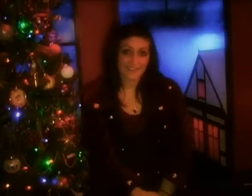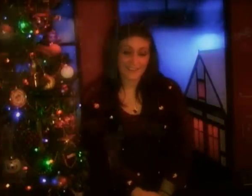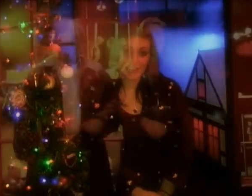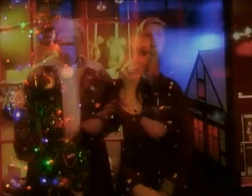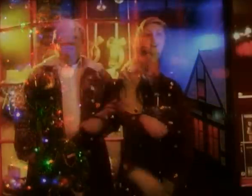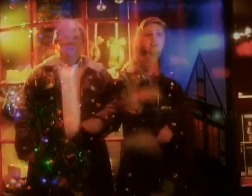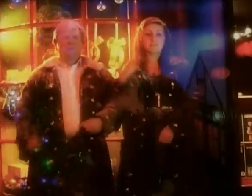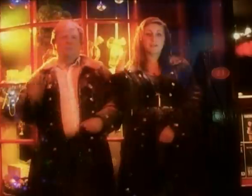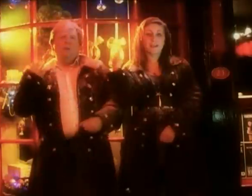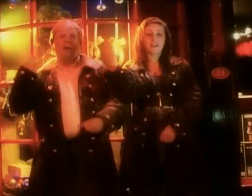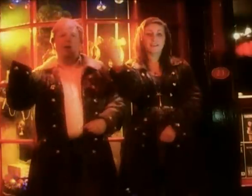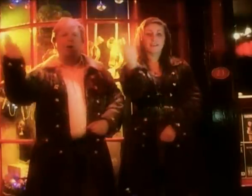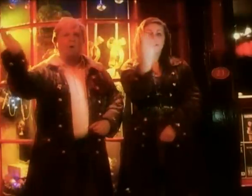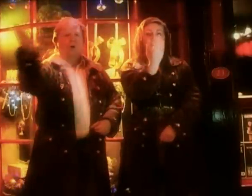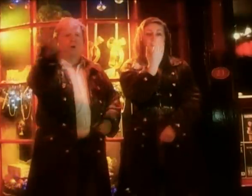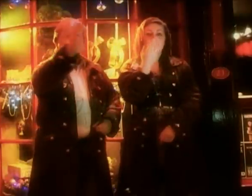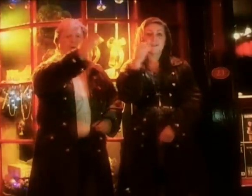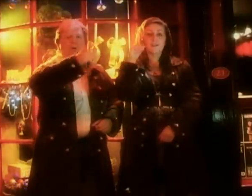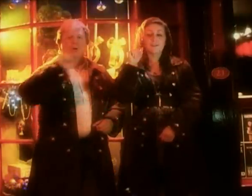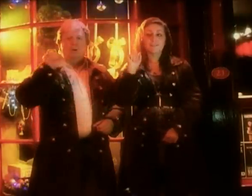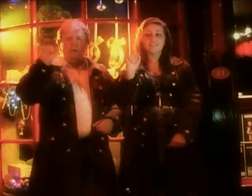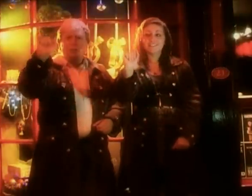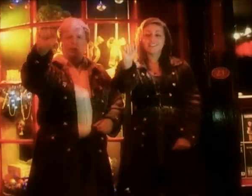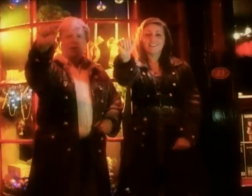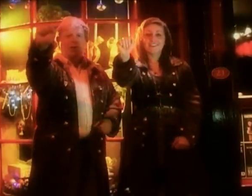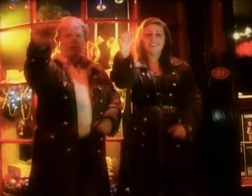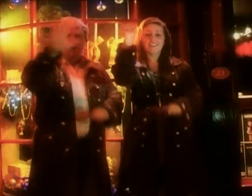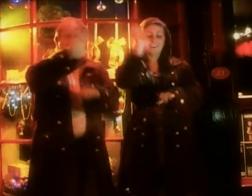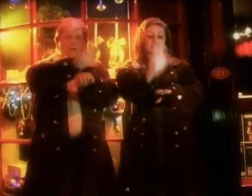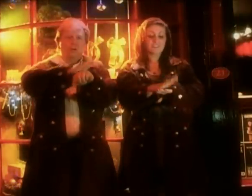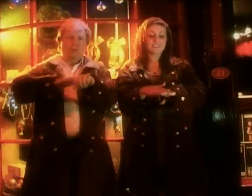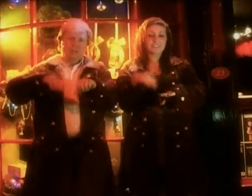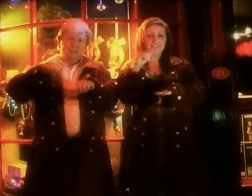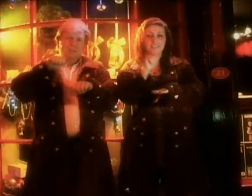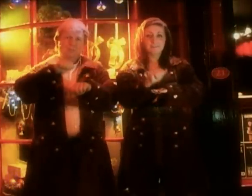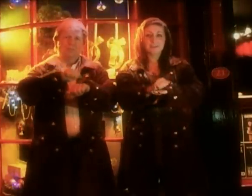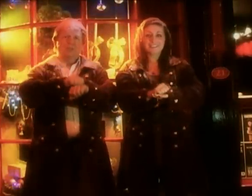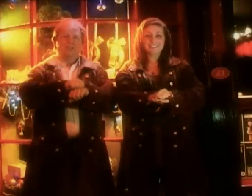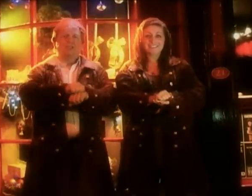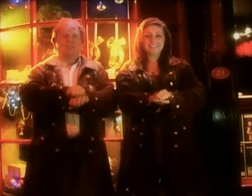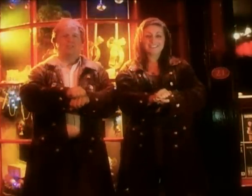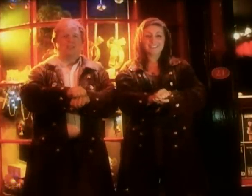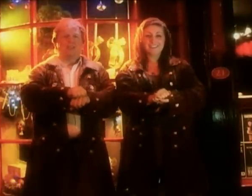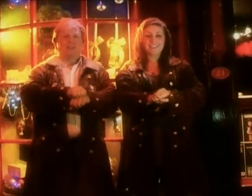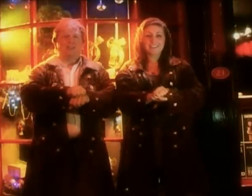And may all your Christmases